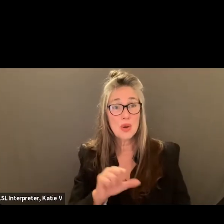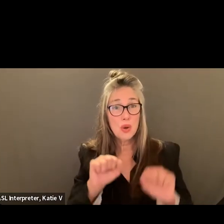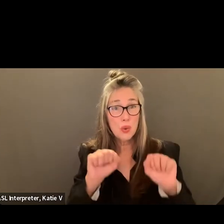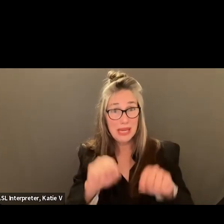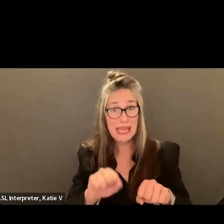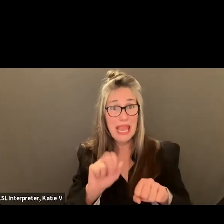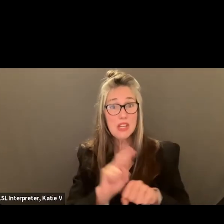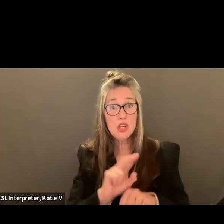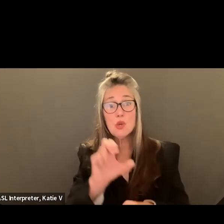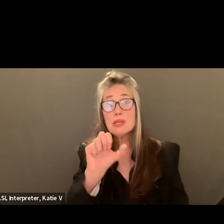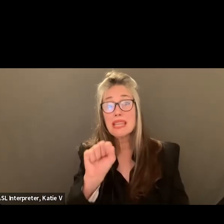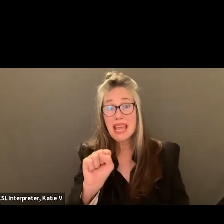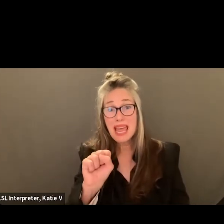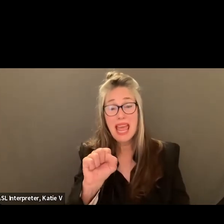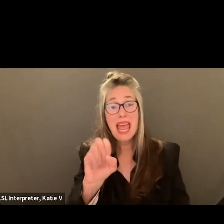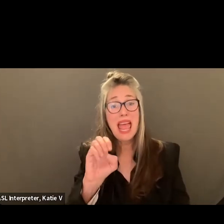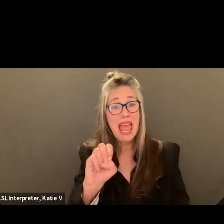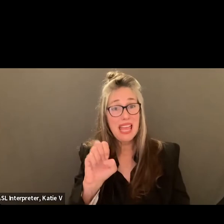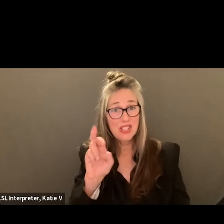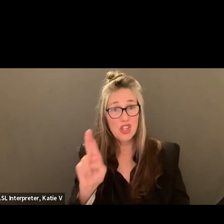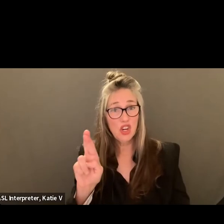ESSER and when it runs out, it's going to general fund. That's that's what that's. Thank you.